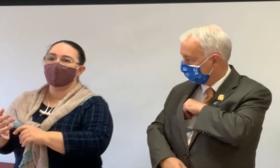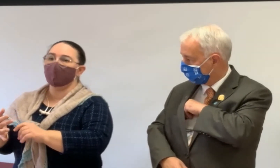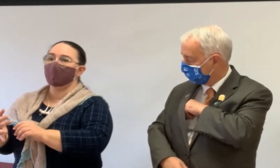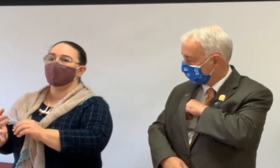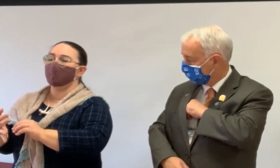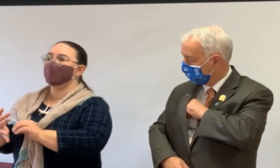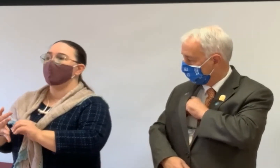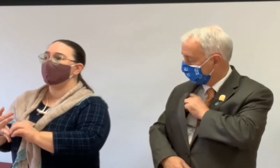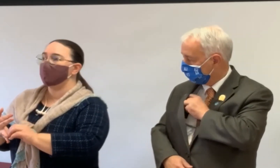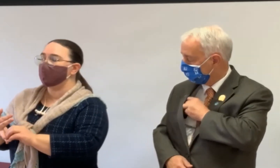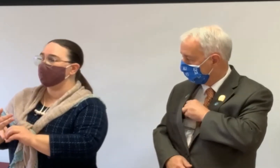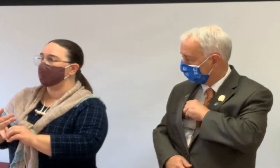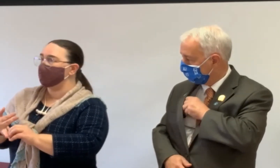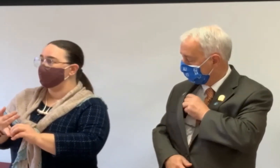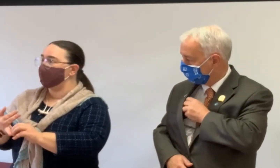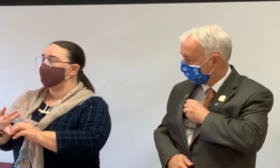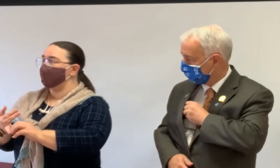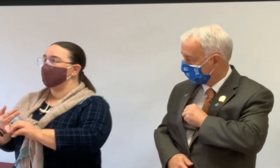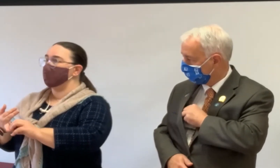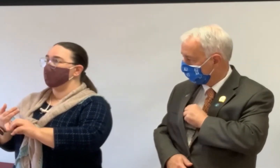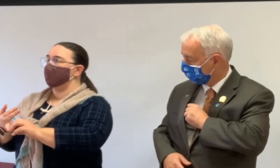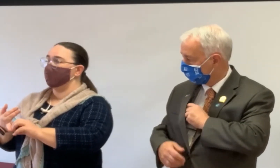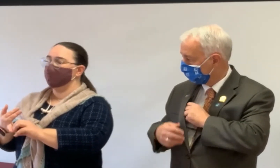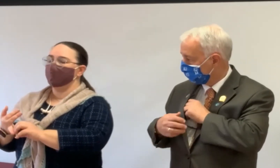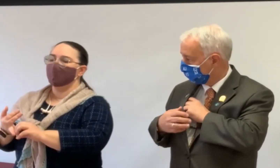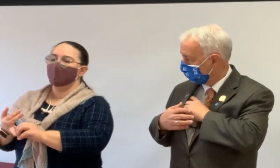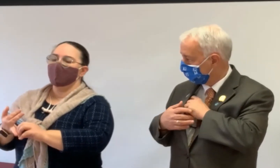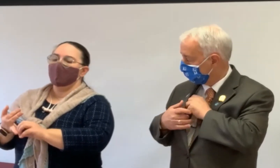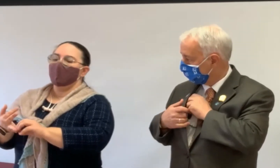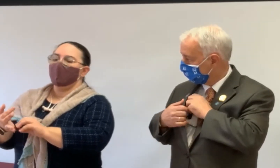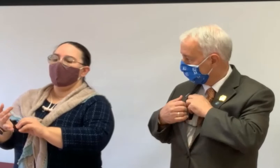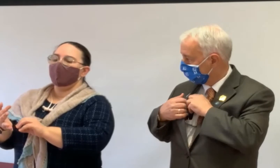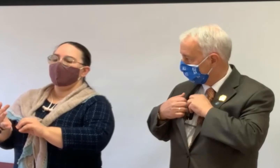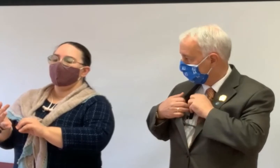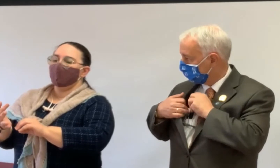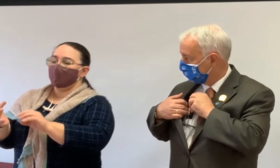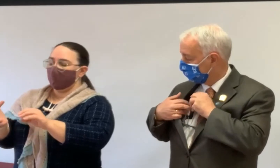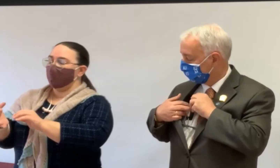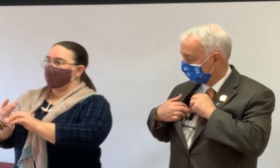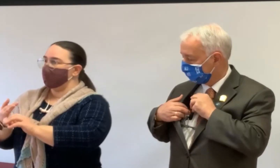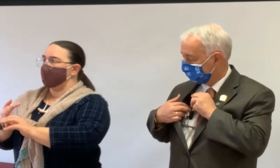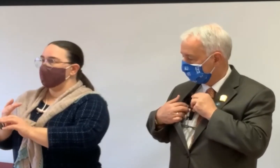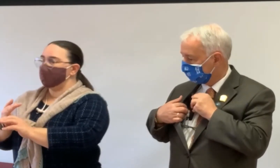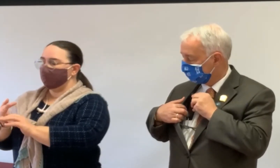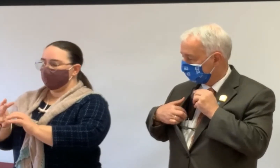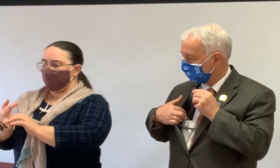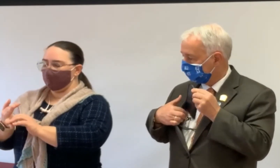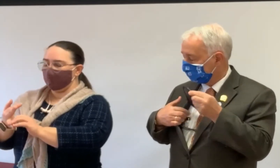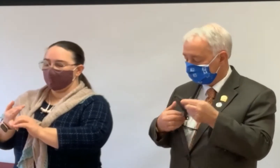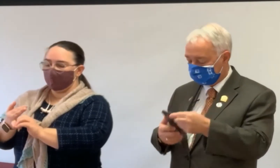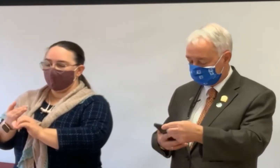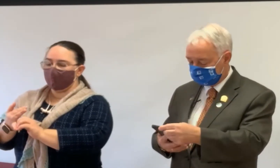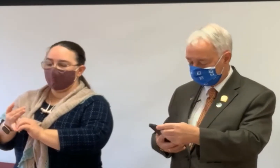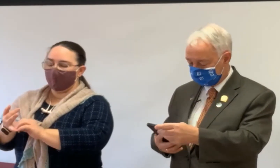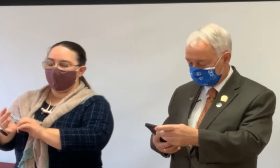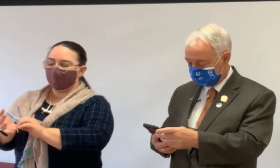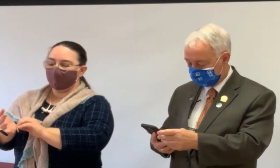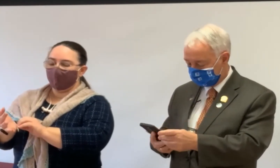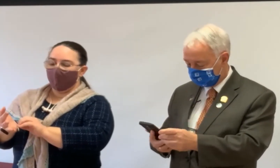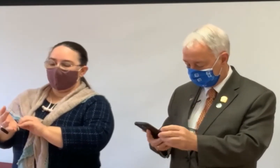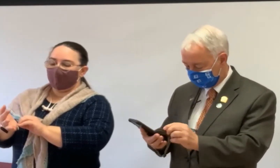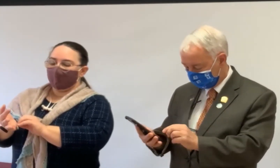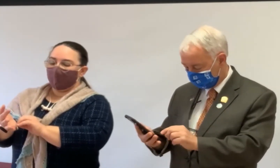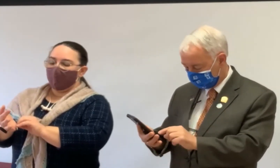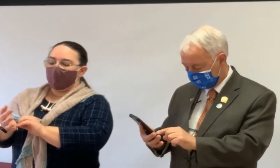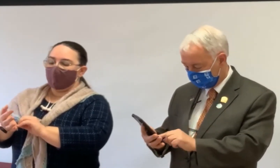need fixing or to adapt it so that it's more comfortable to live in. We'll talk about some ways you would, you might do that.